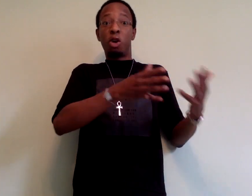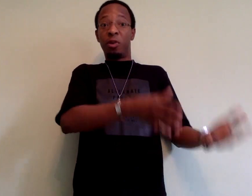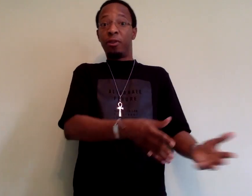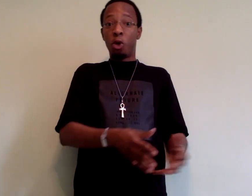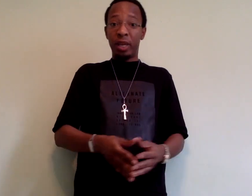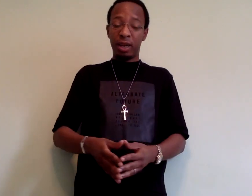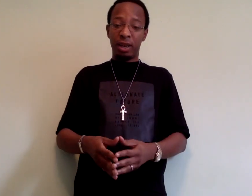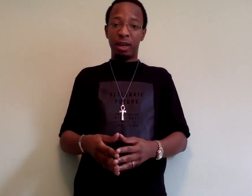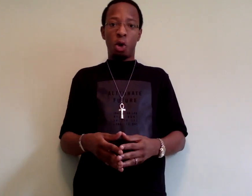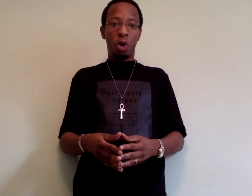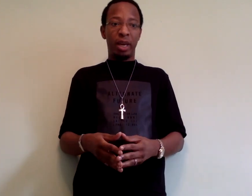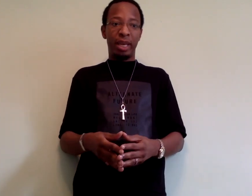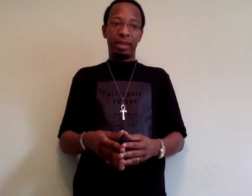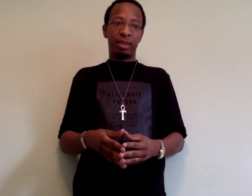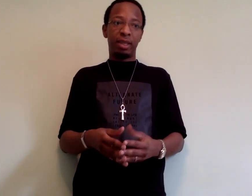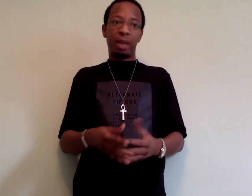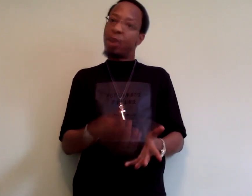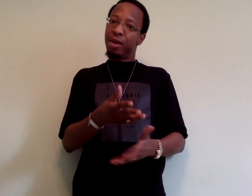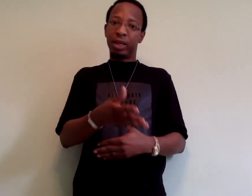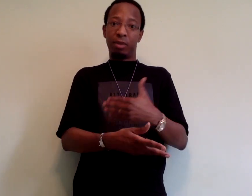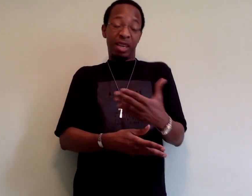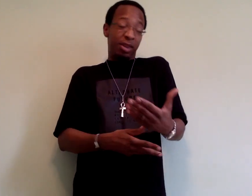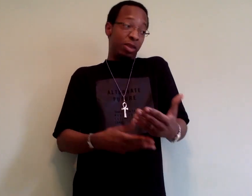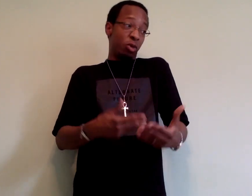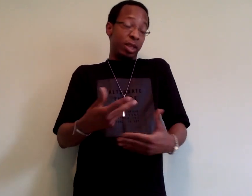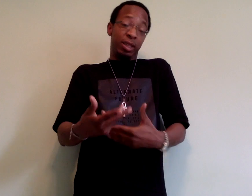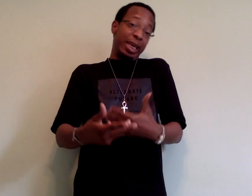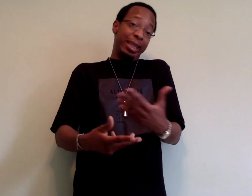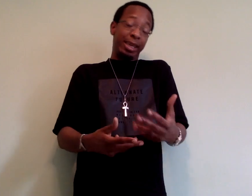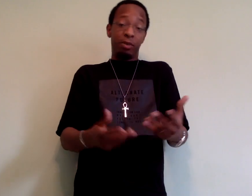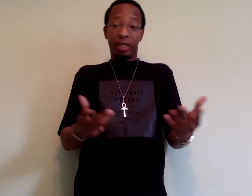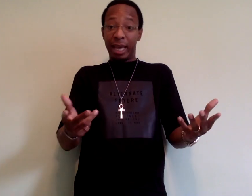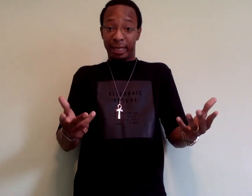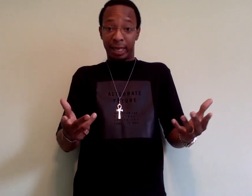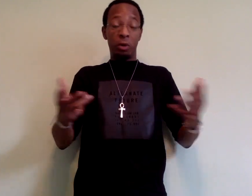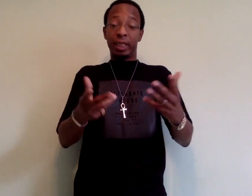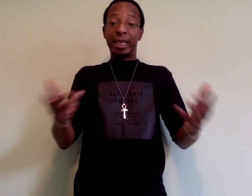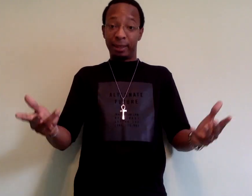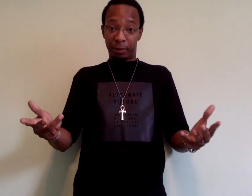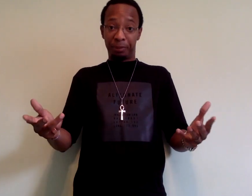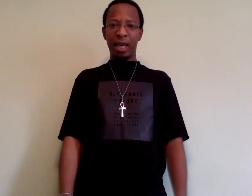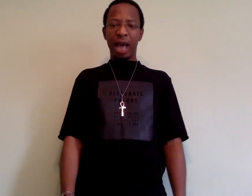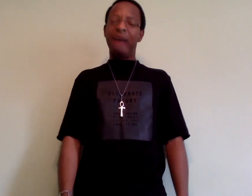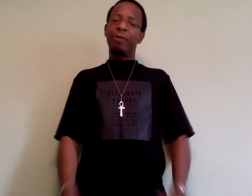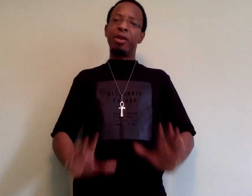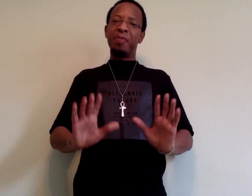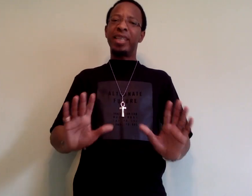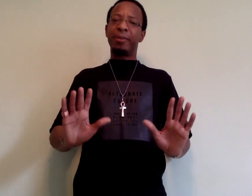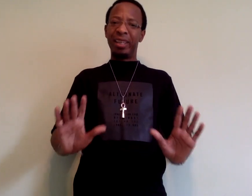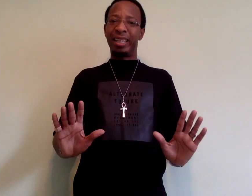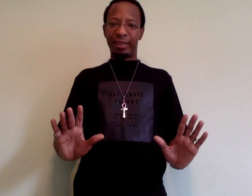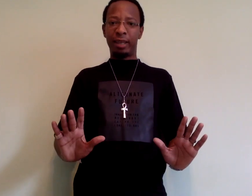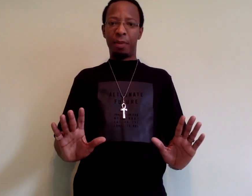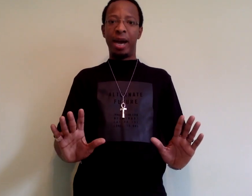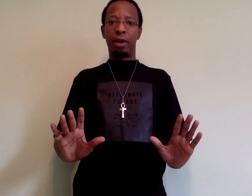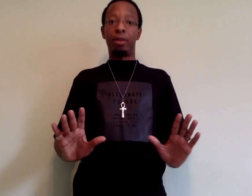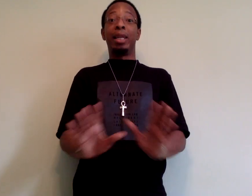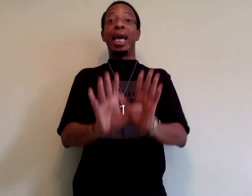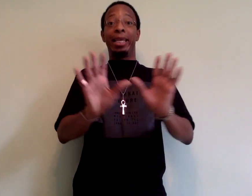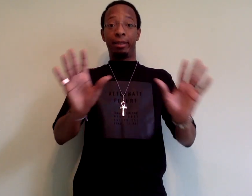homophobia or his apparent, even one could say, latent misogyny or sexism. I have very mixed feelings about the likes